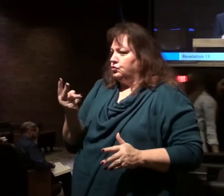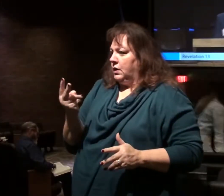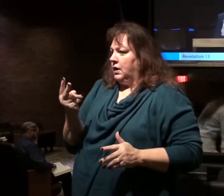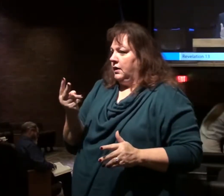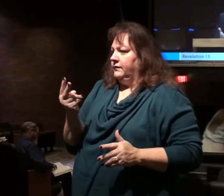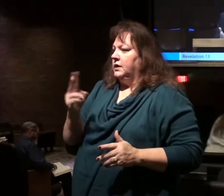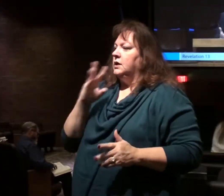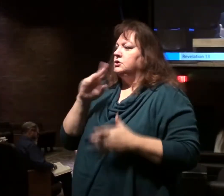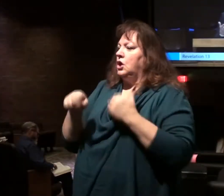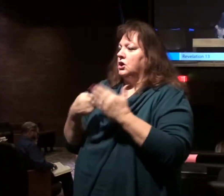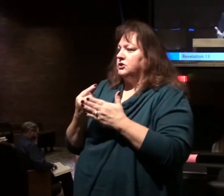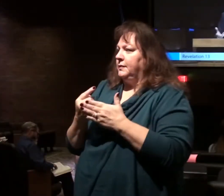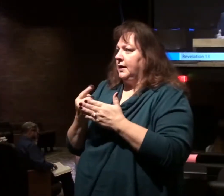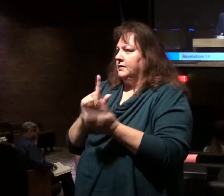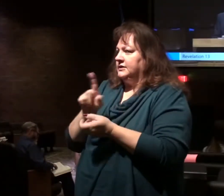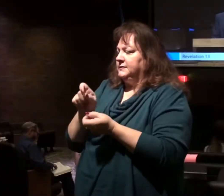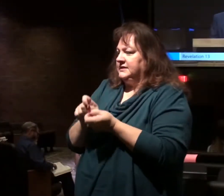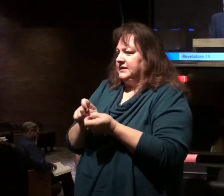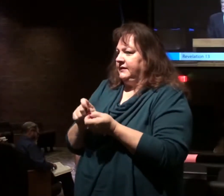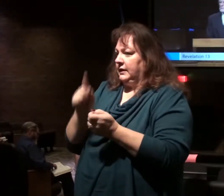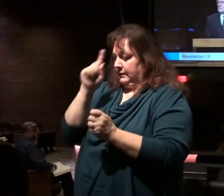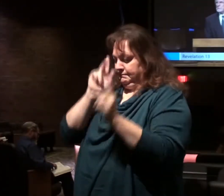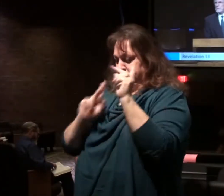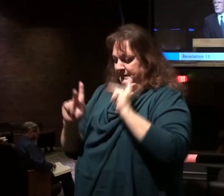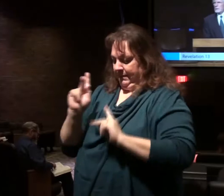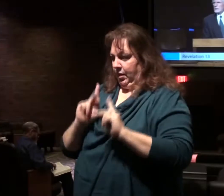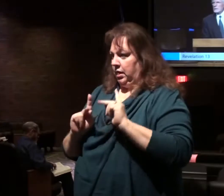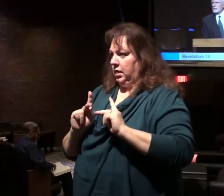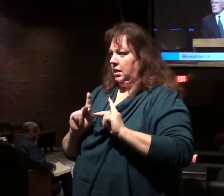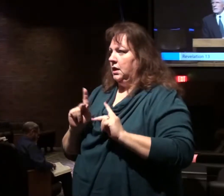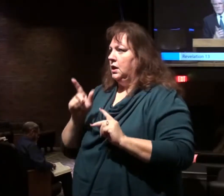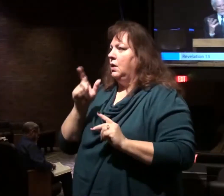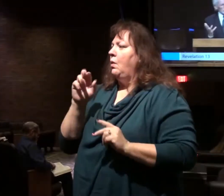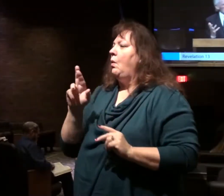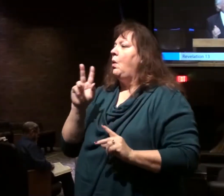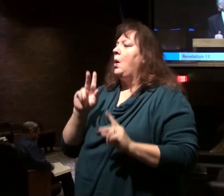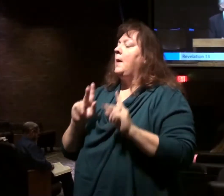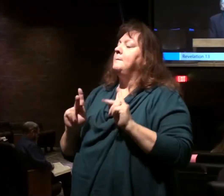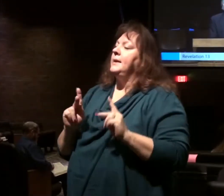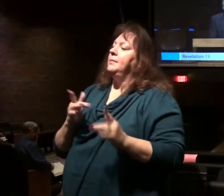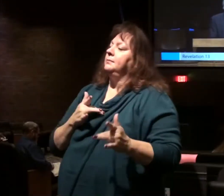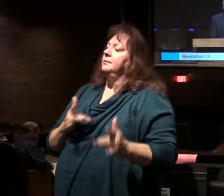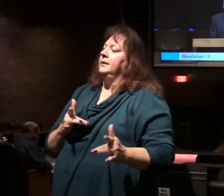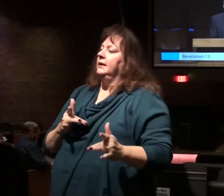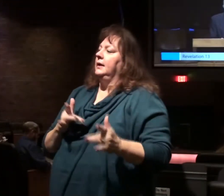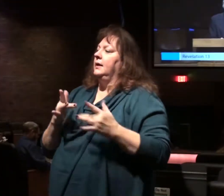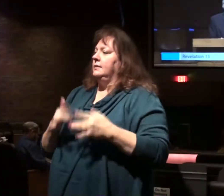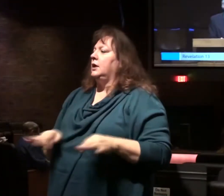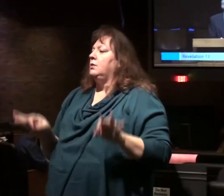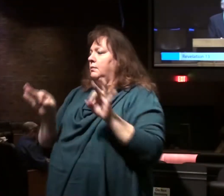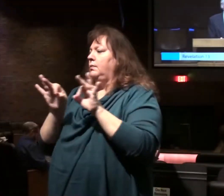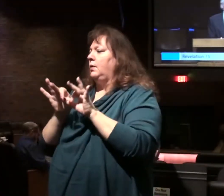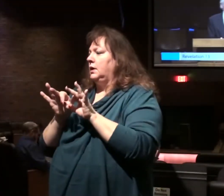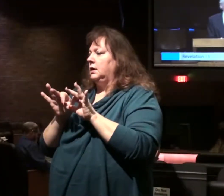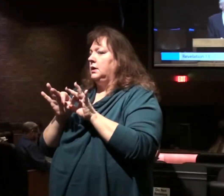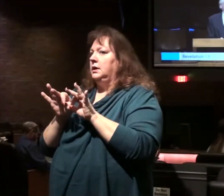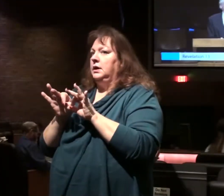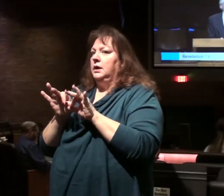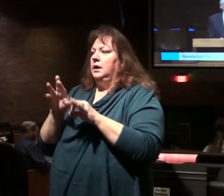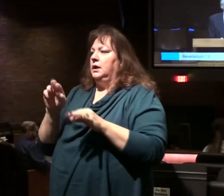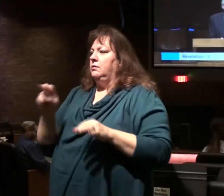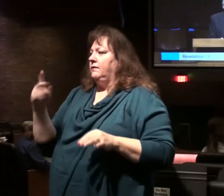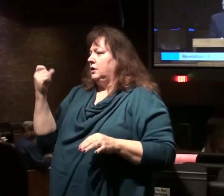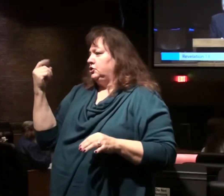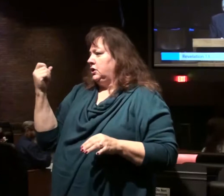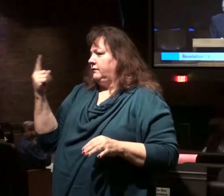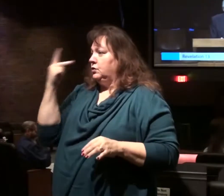well, talking about particularly people or peoples that are important. In chapter 11, we